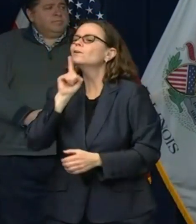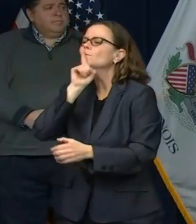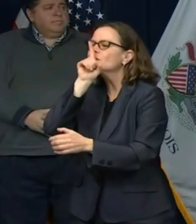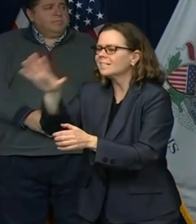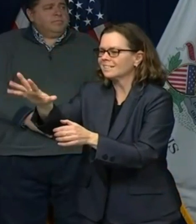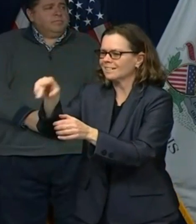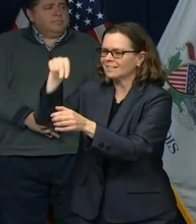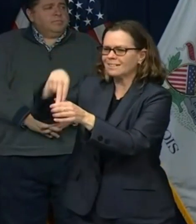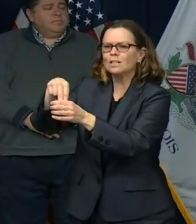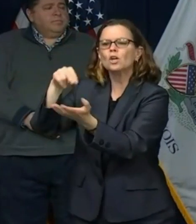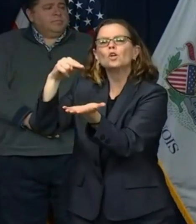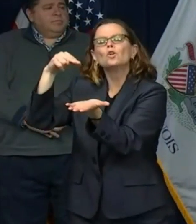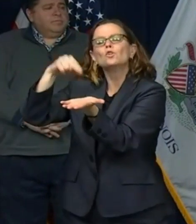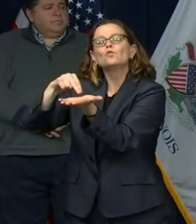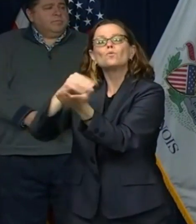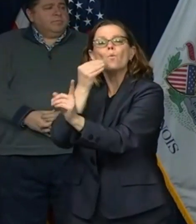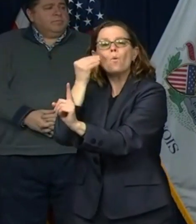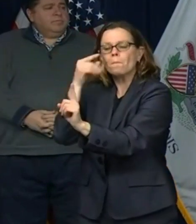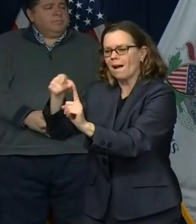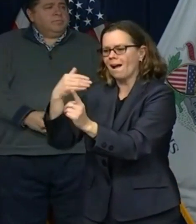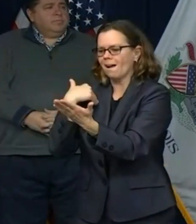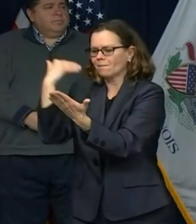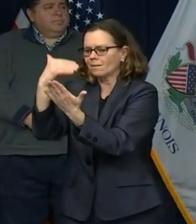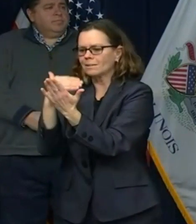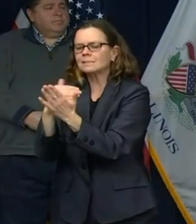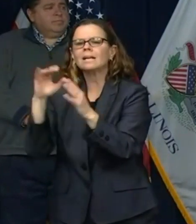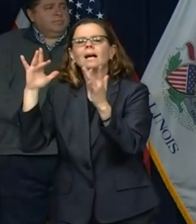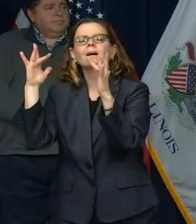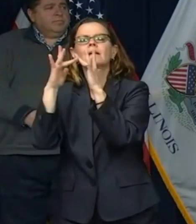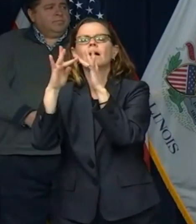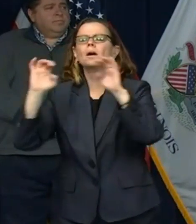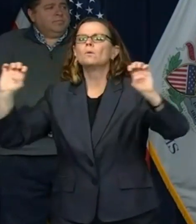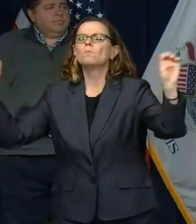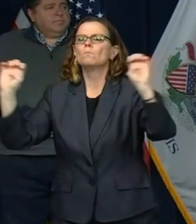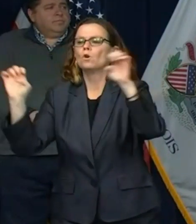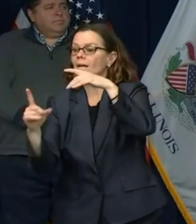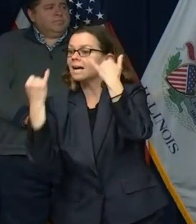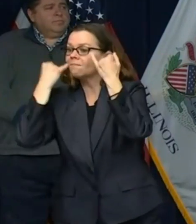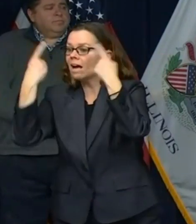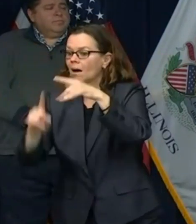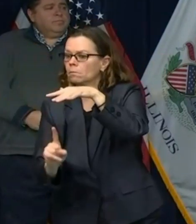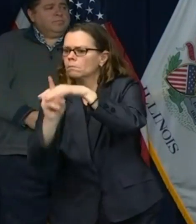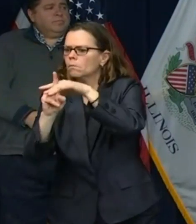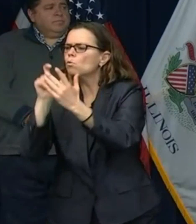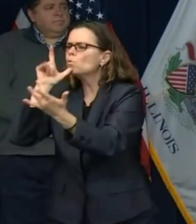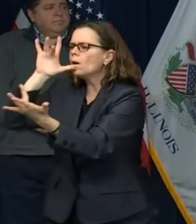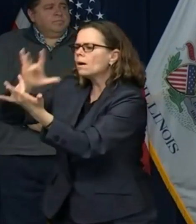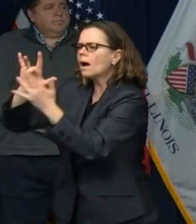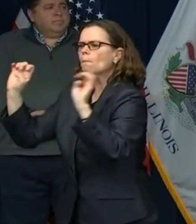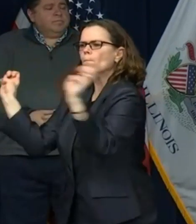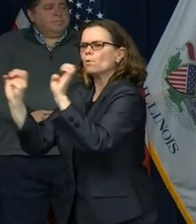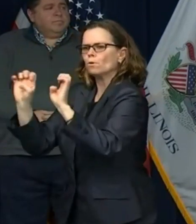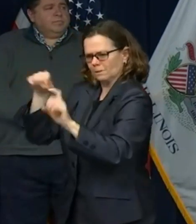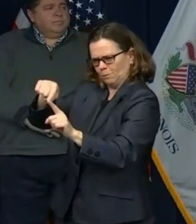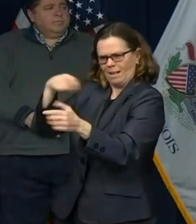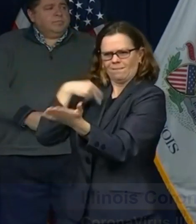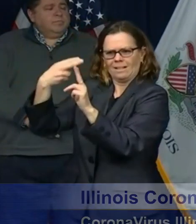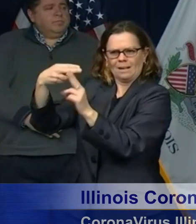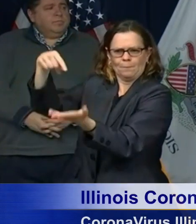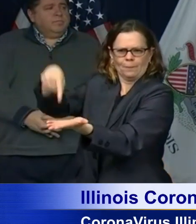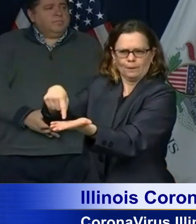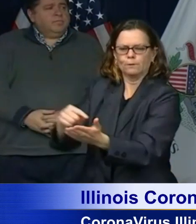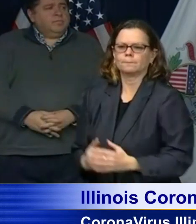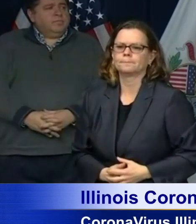would be with their local health department. And this is not an excuse, but we have to know that public health has not been